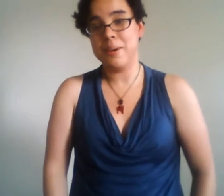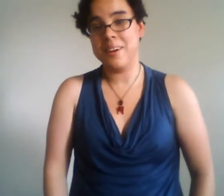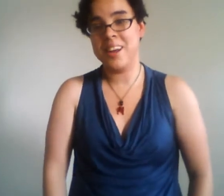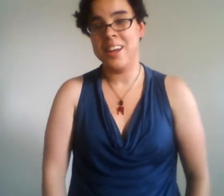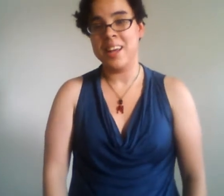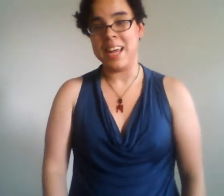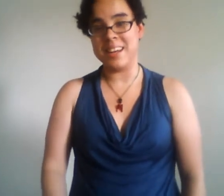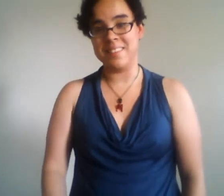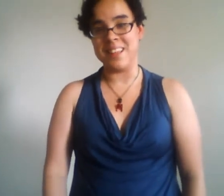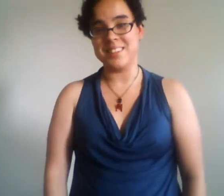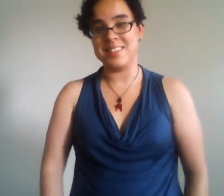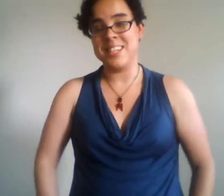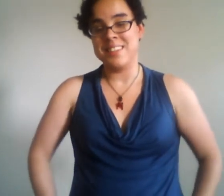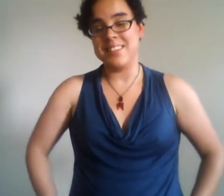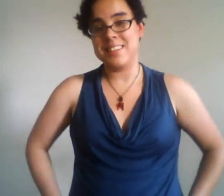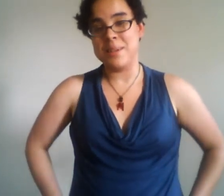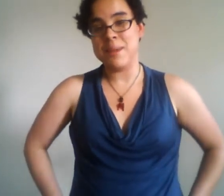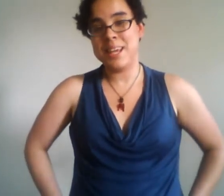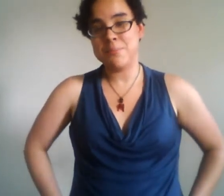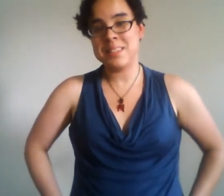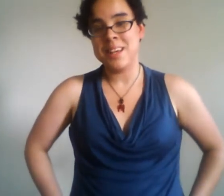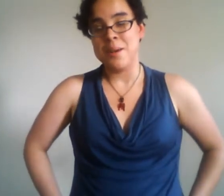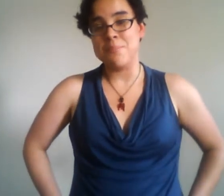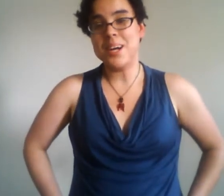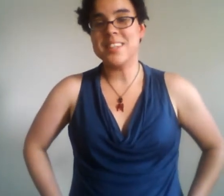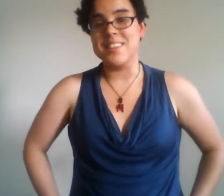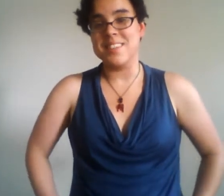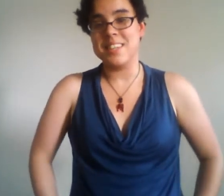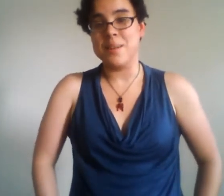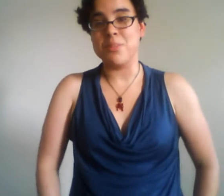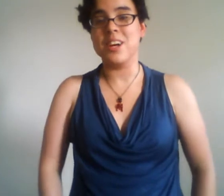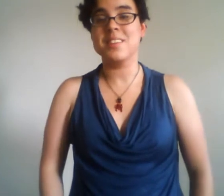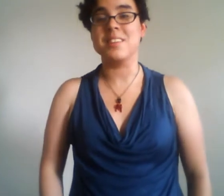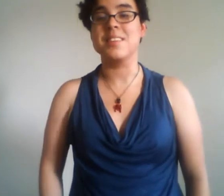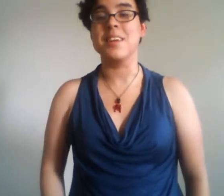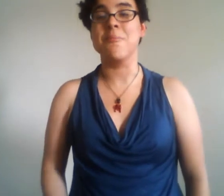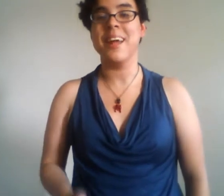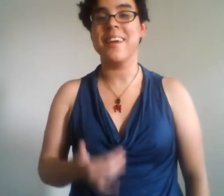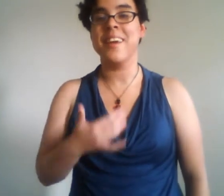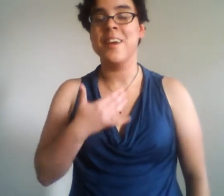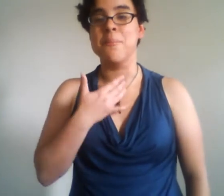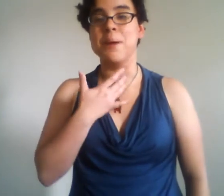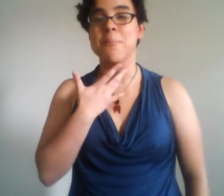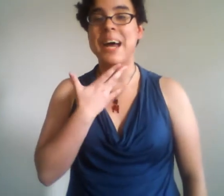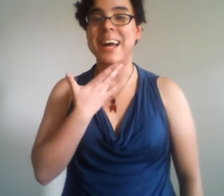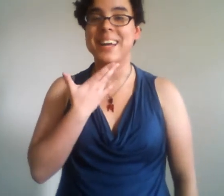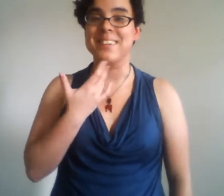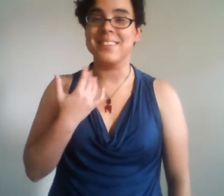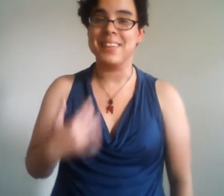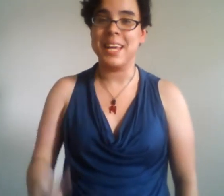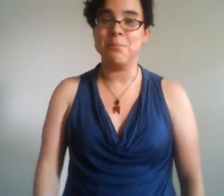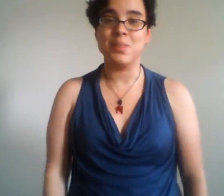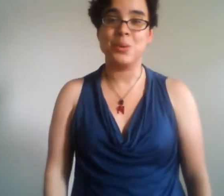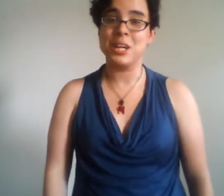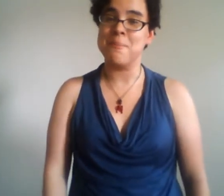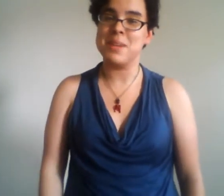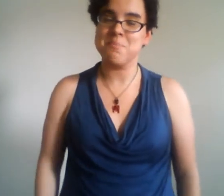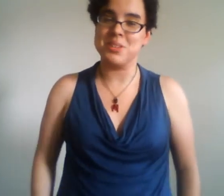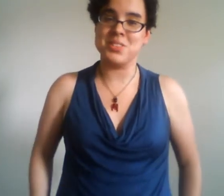and in lust these same hips bucked in the same thrust the same neck bent back in the same scream nipples